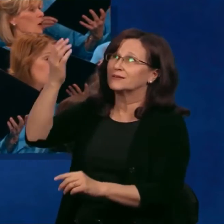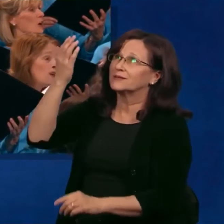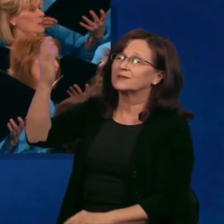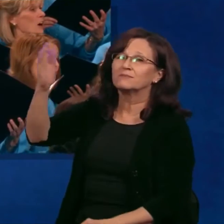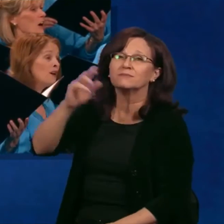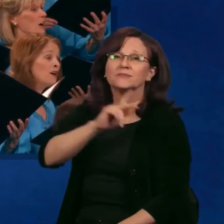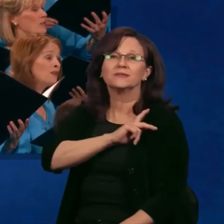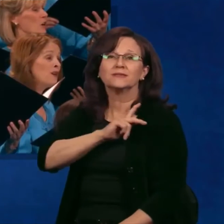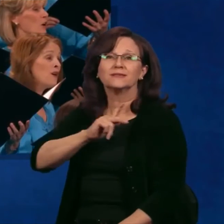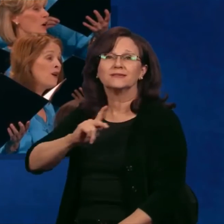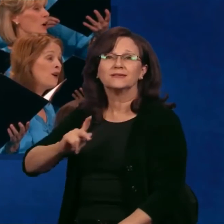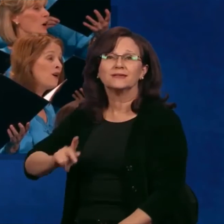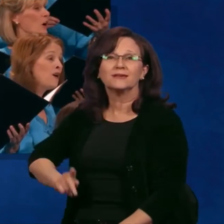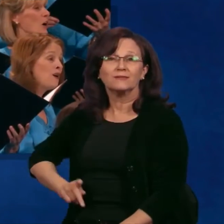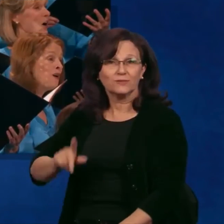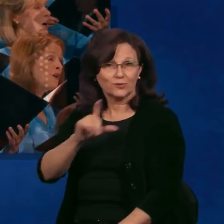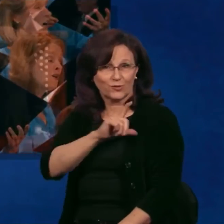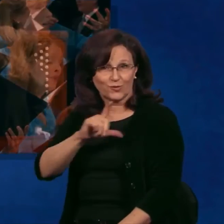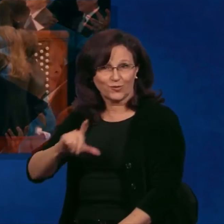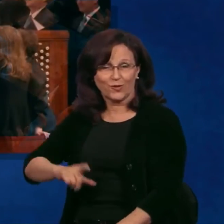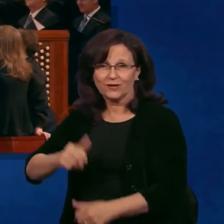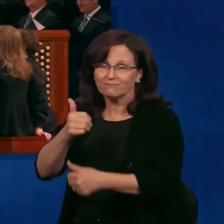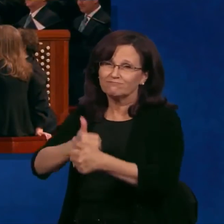the Lord of all.